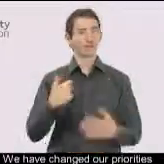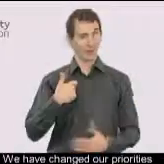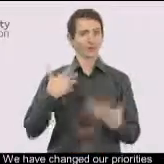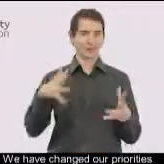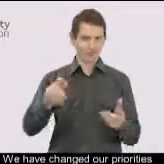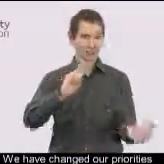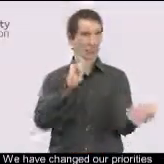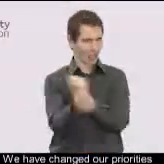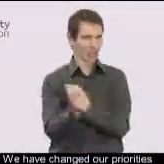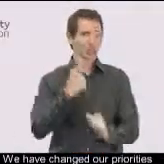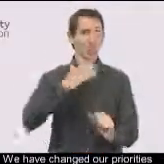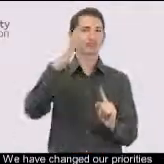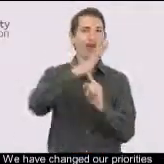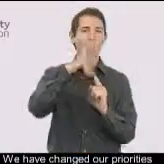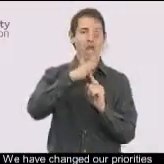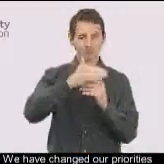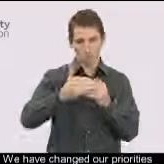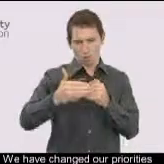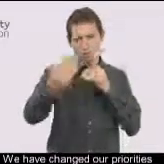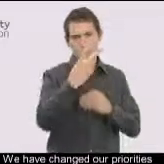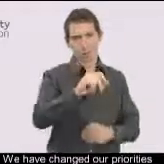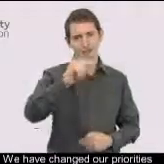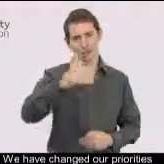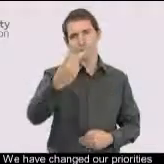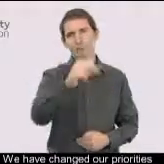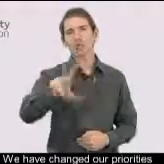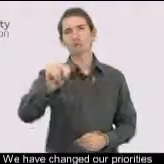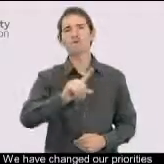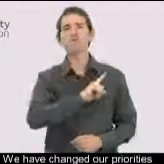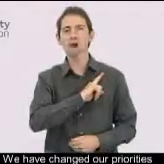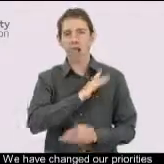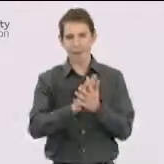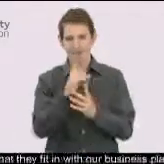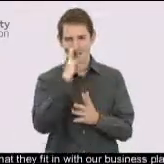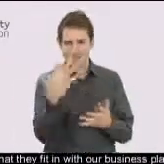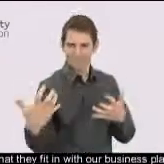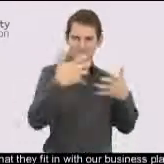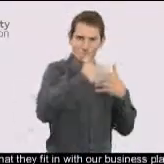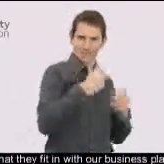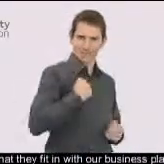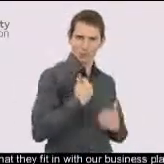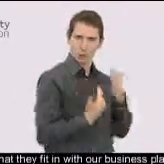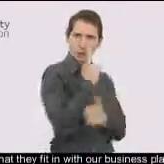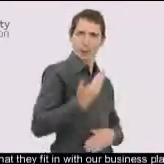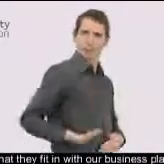We have changed our priorities for 2011 to 2012 so that they fit in with our business plan.